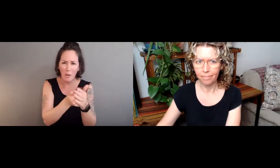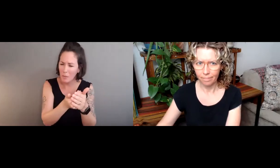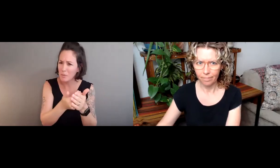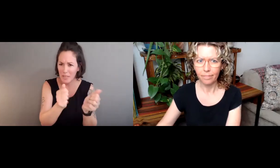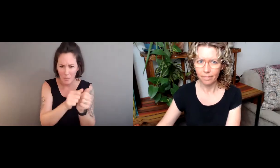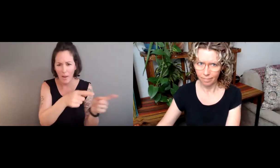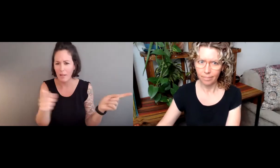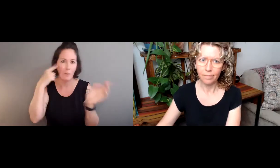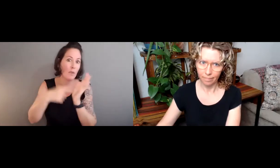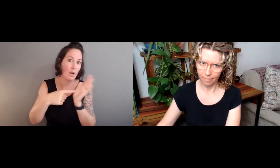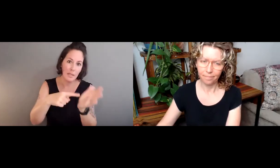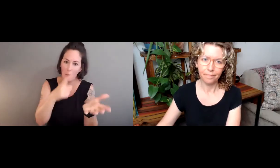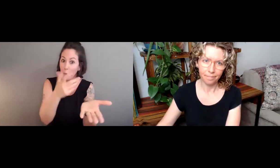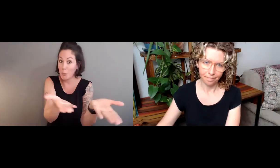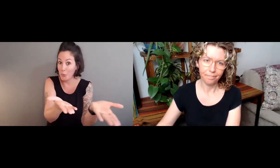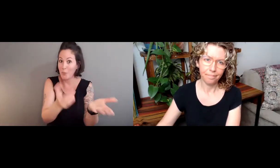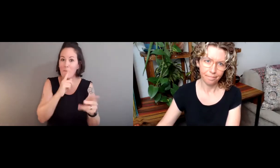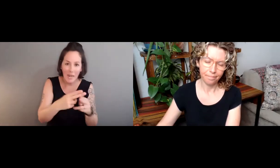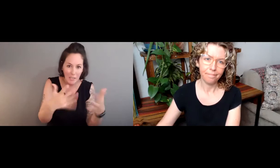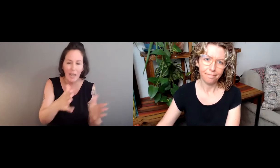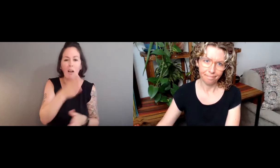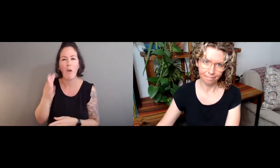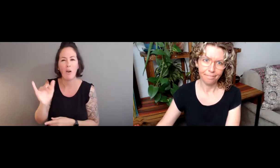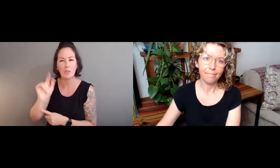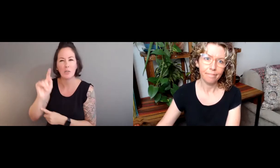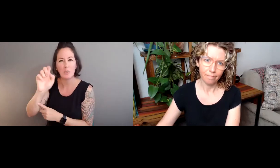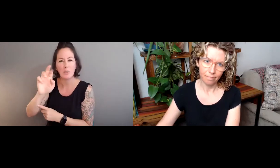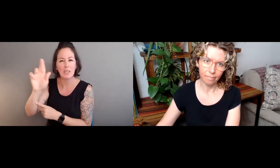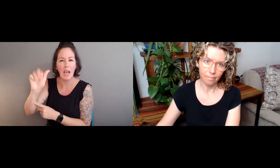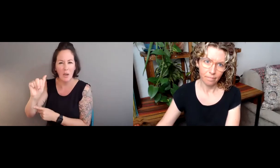And so there are people who are working closely with those communities.